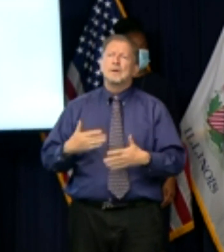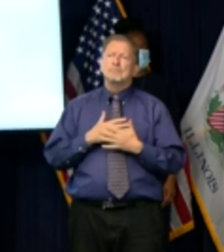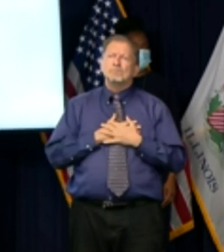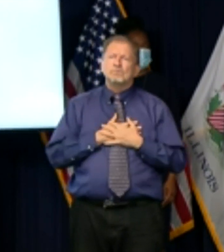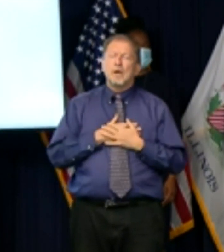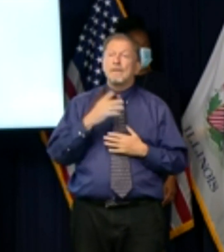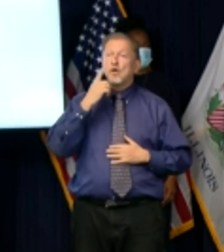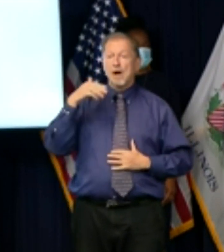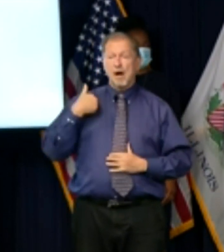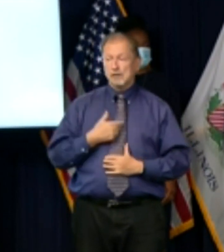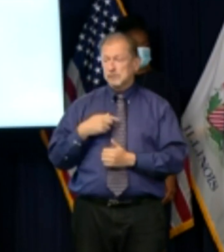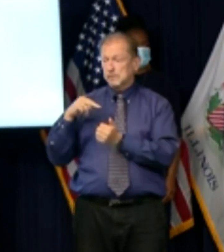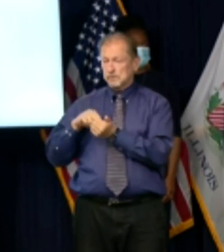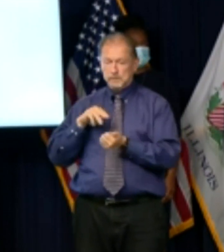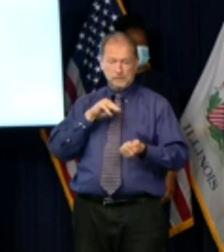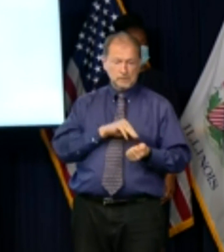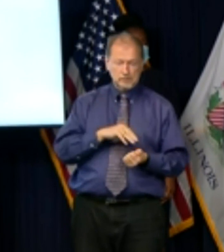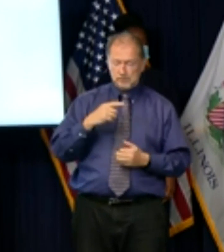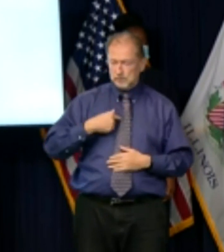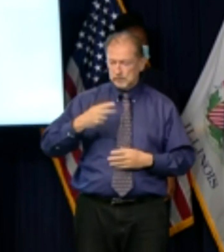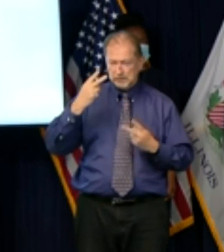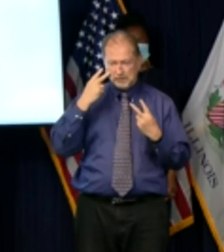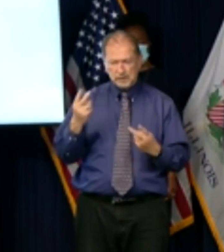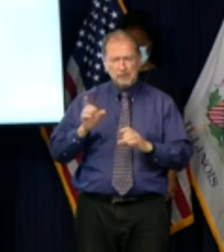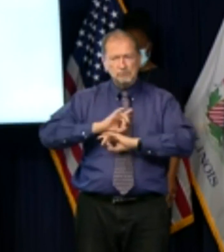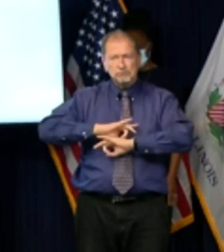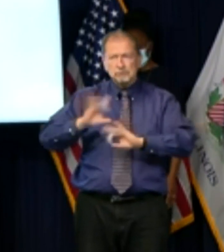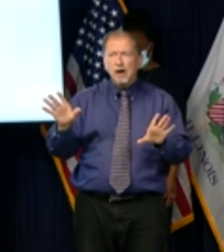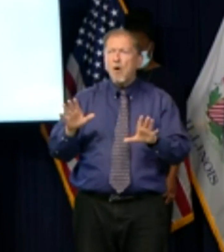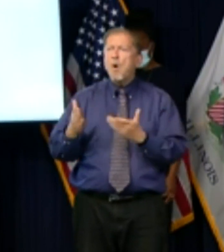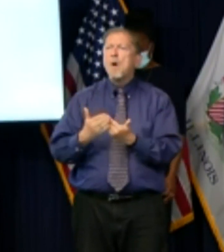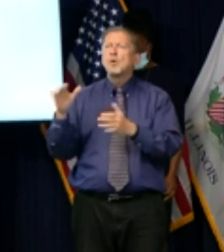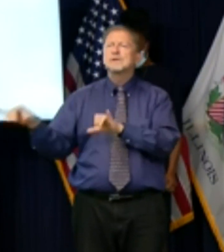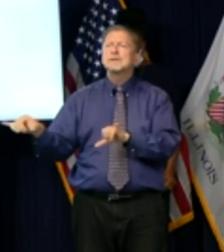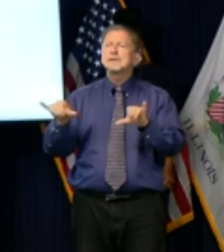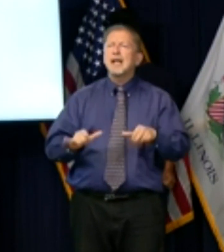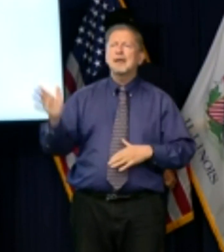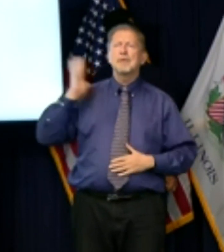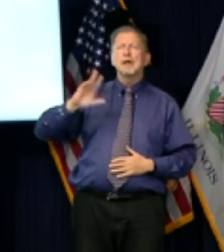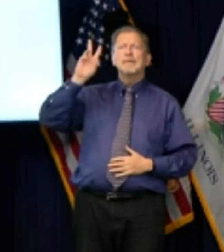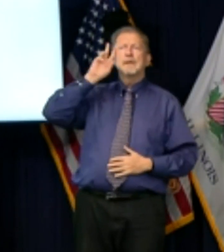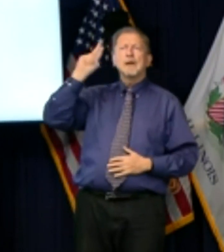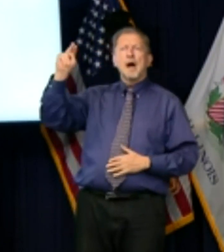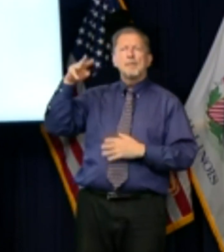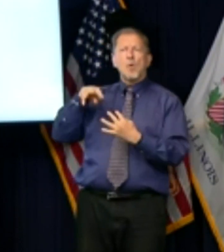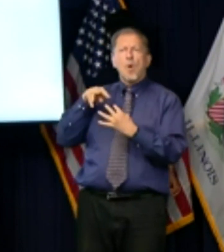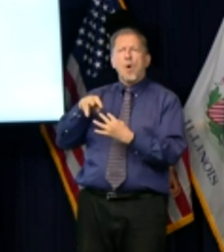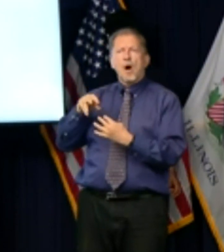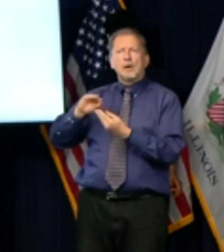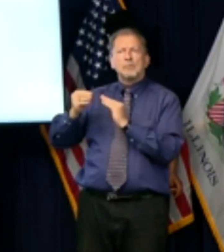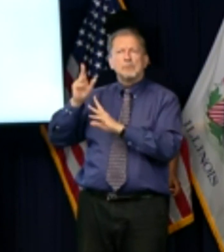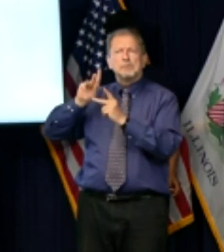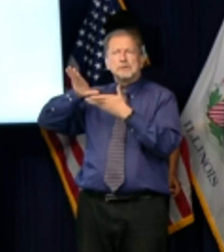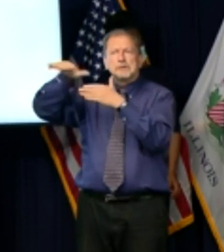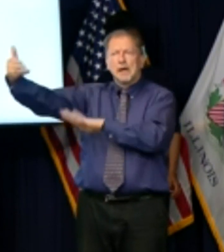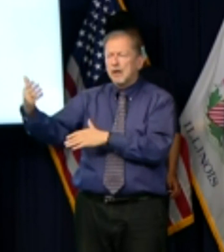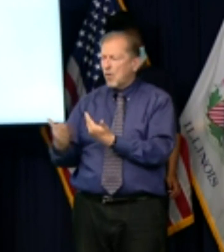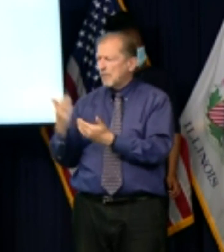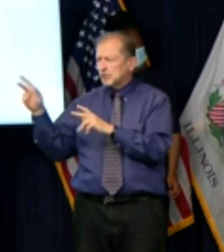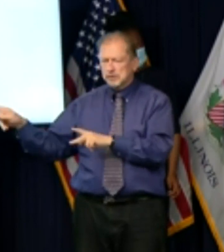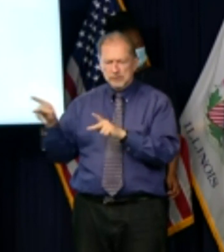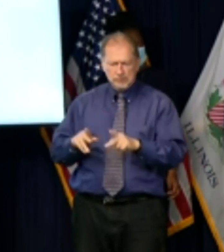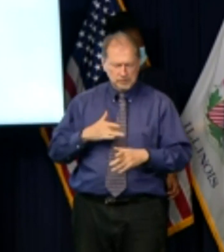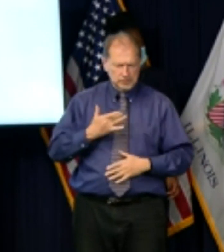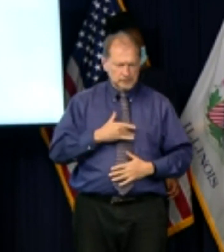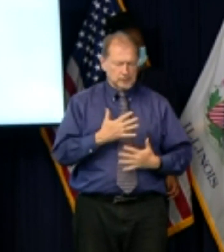21st century mass casualty event secondly i want to stress we can defeat this